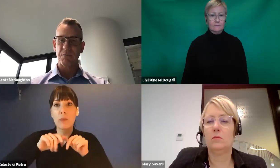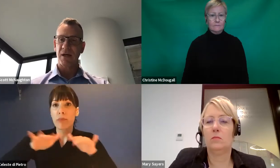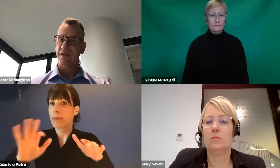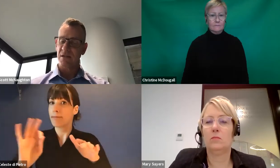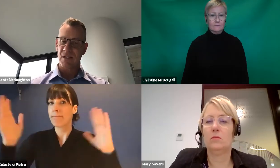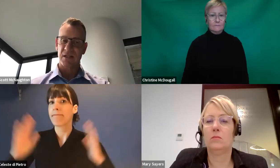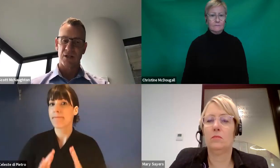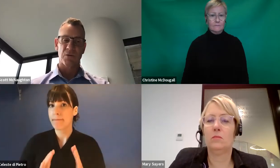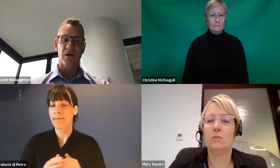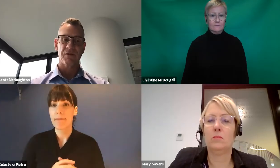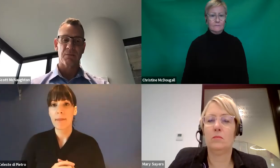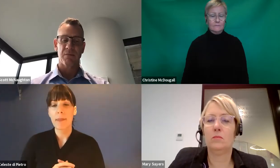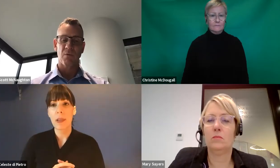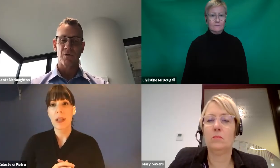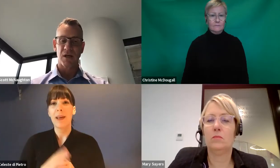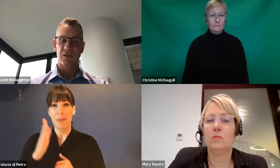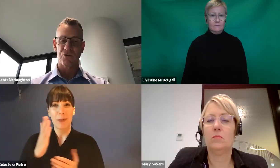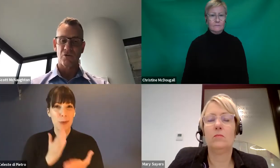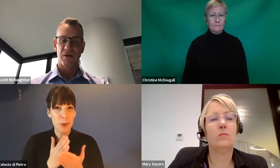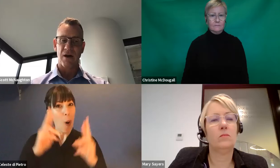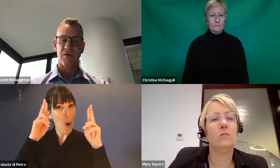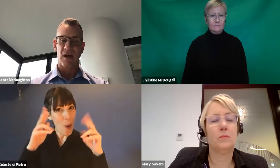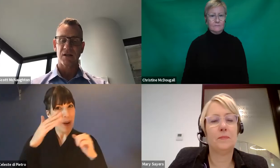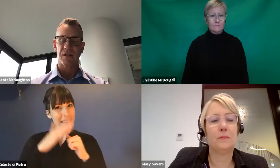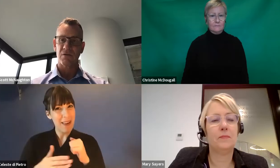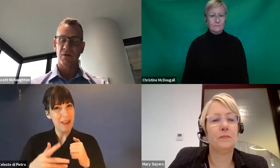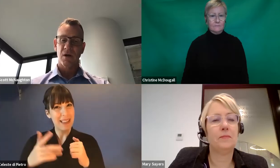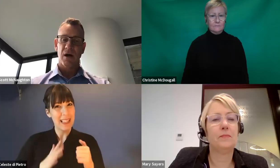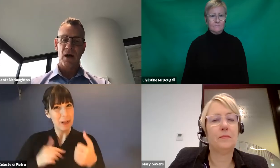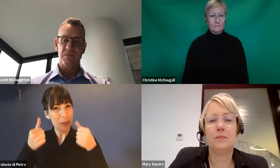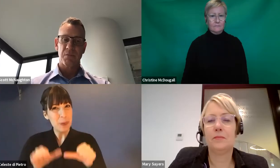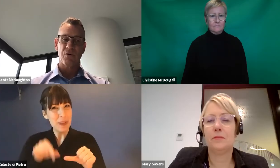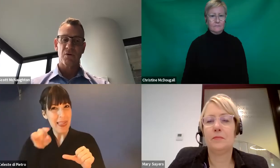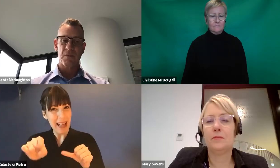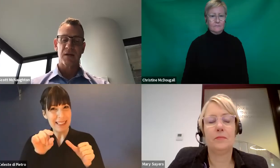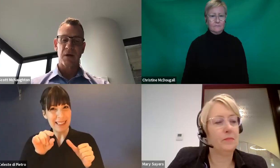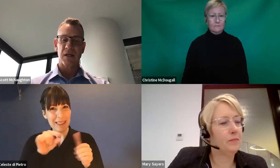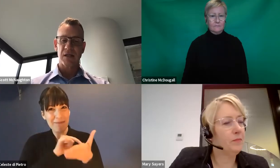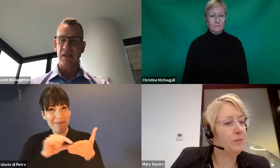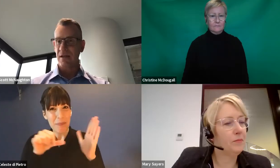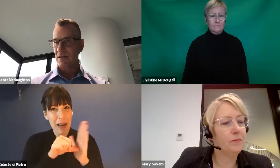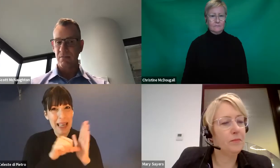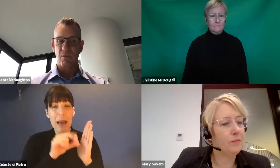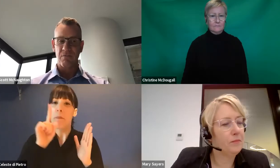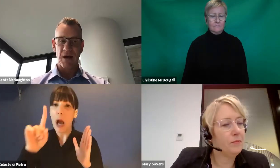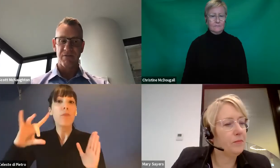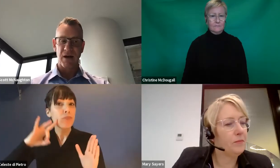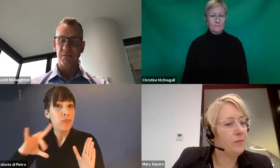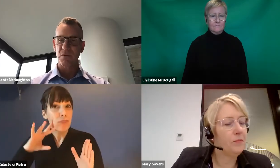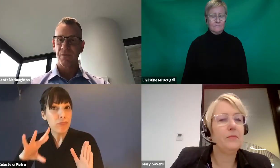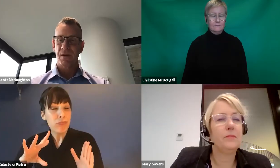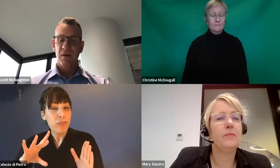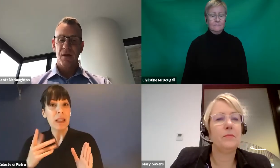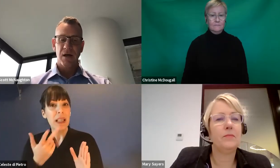that we've put in place. As I said, touch wood, hopefully people won't need to draw down on that additional support, but it is there, something we've made